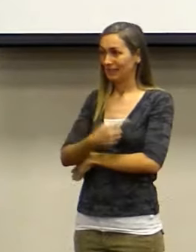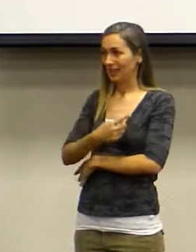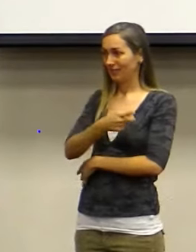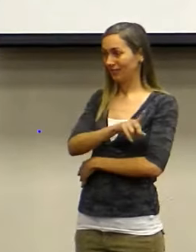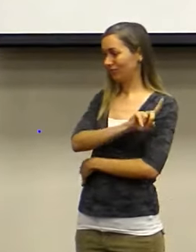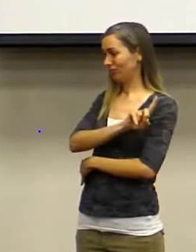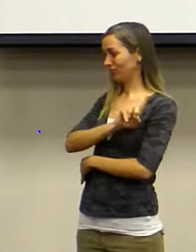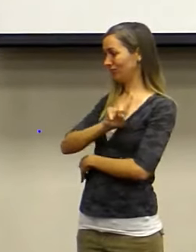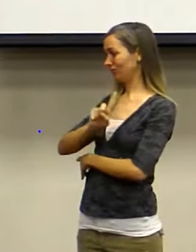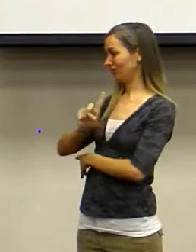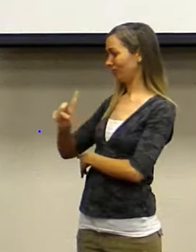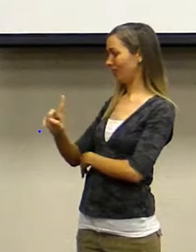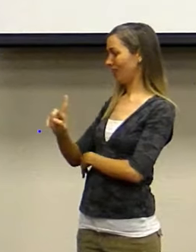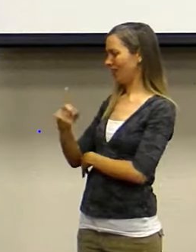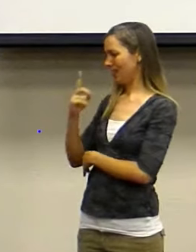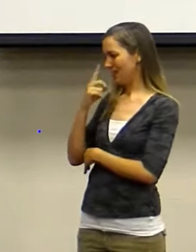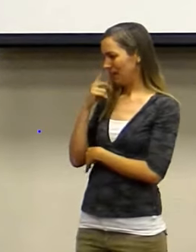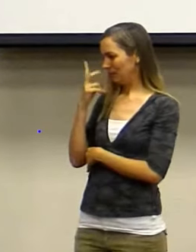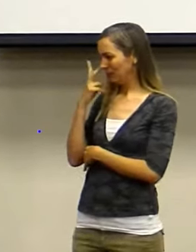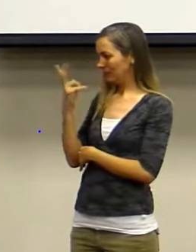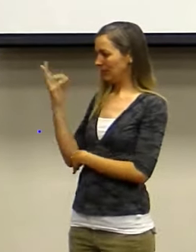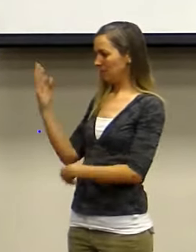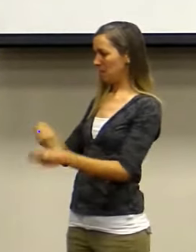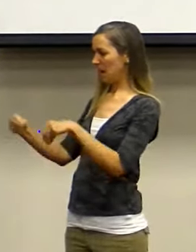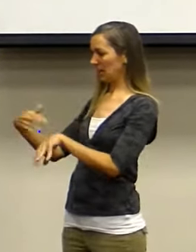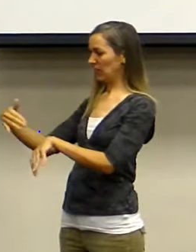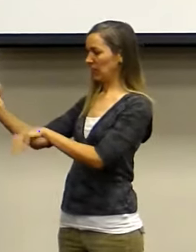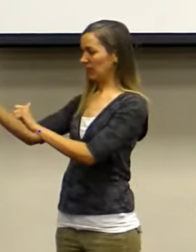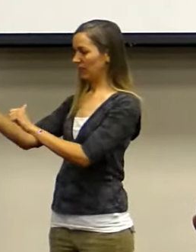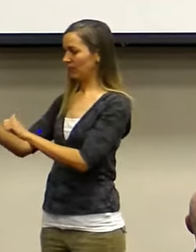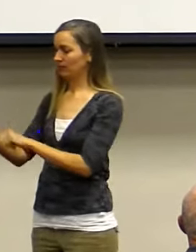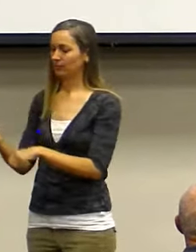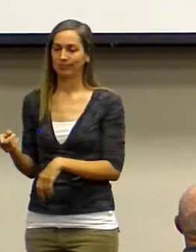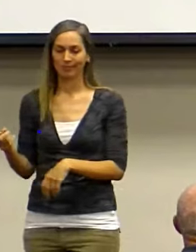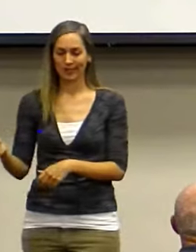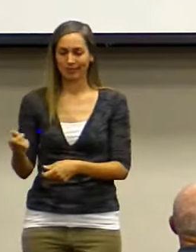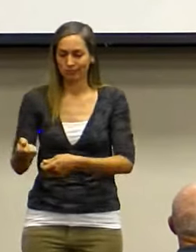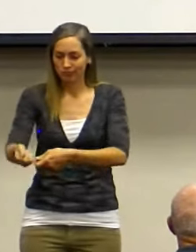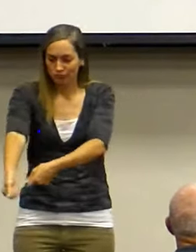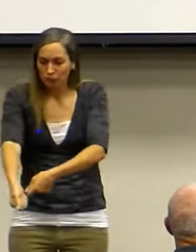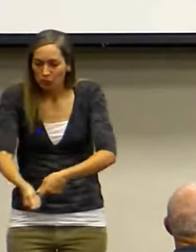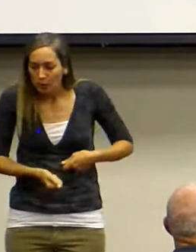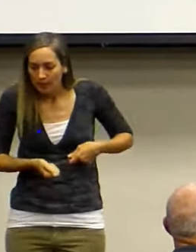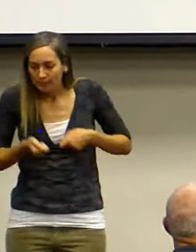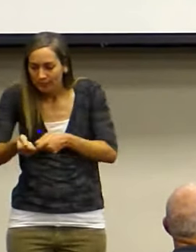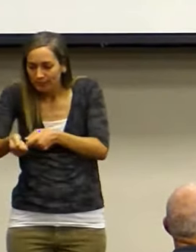expecting to see him packing and leaving. But he saw Clarence hoeing and planting instead.